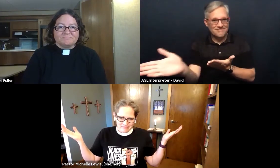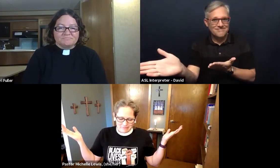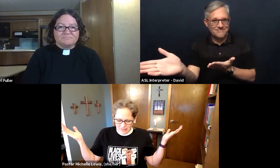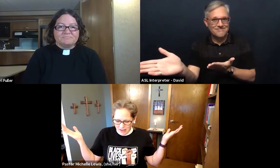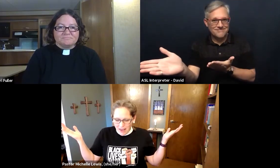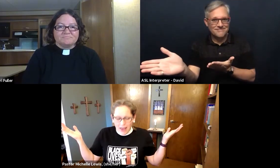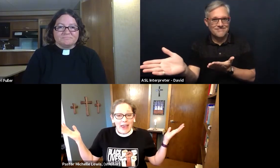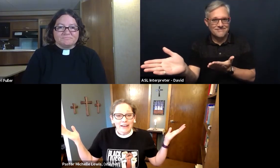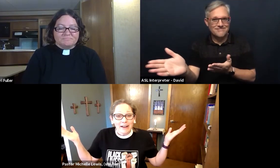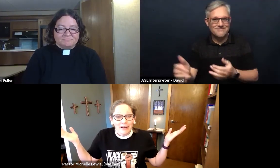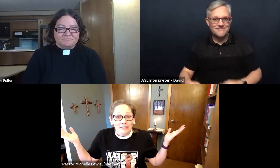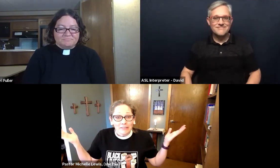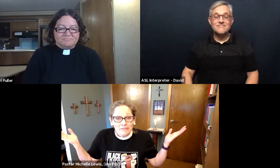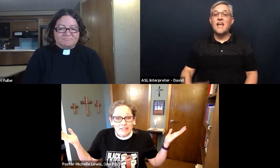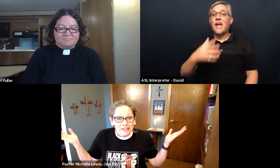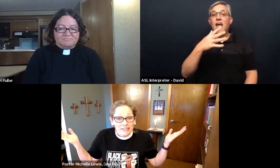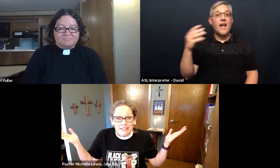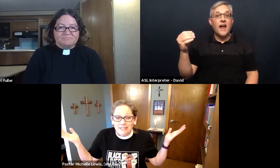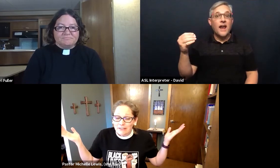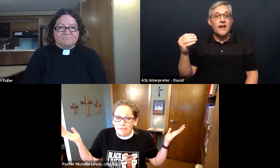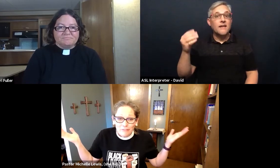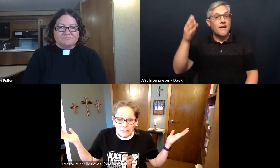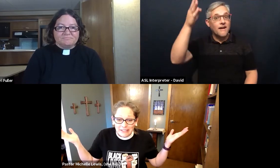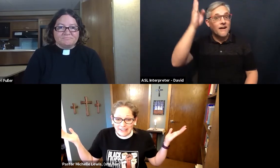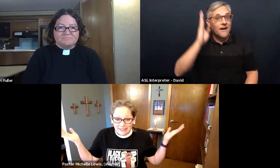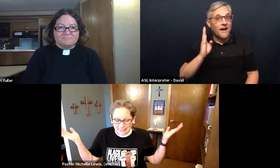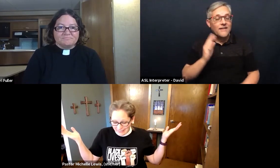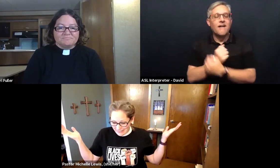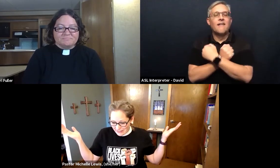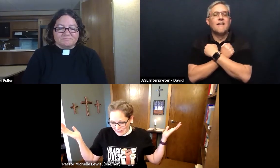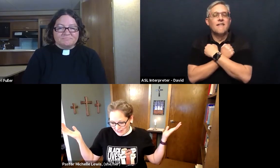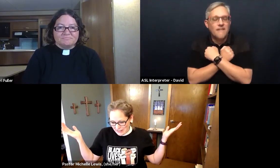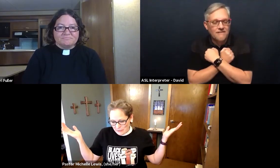and God loves us fully God